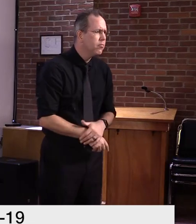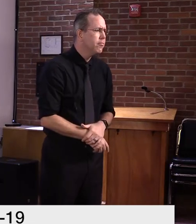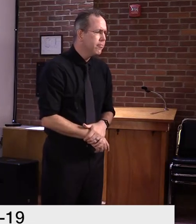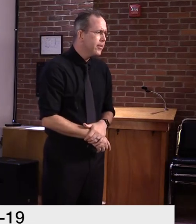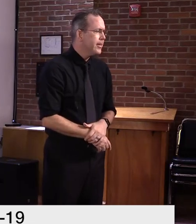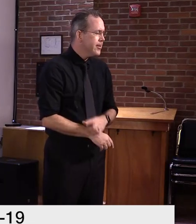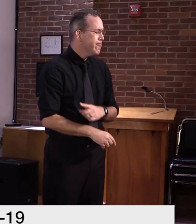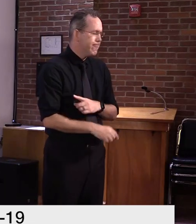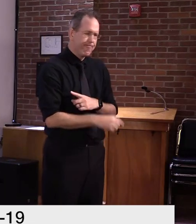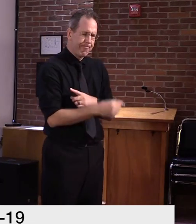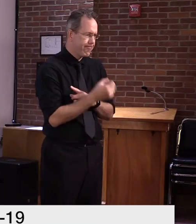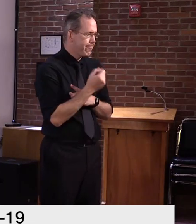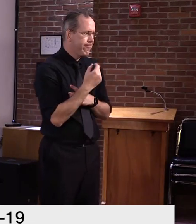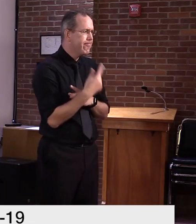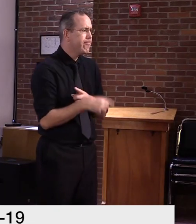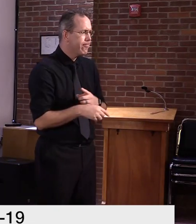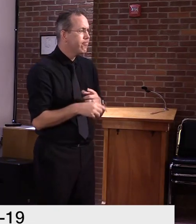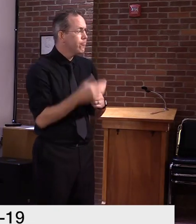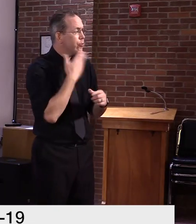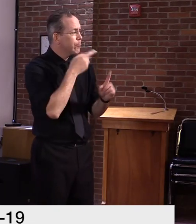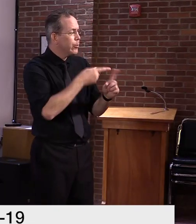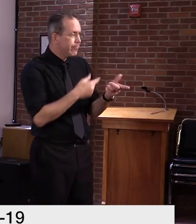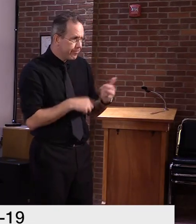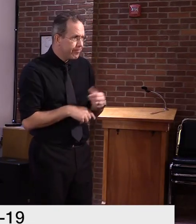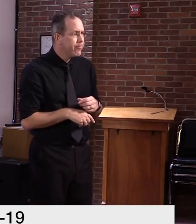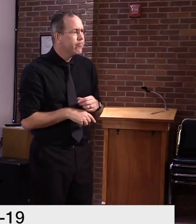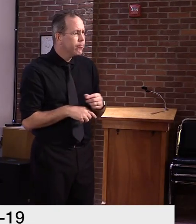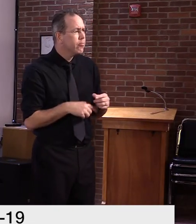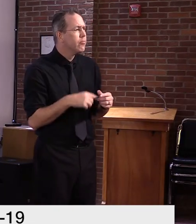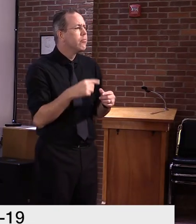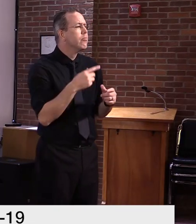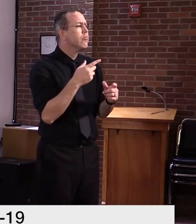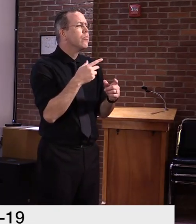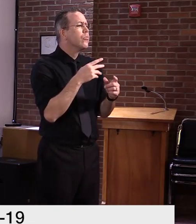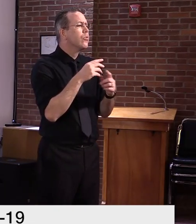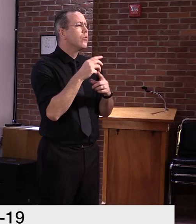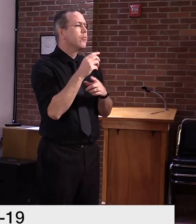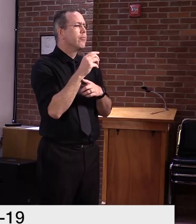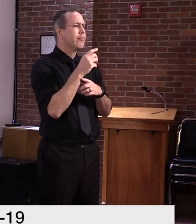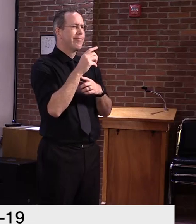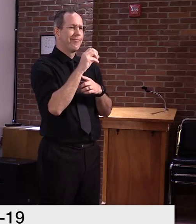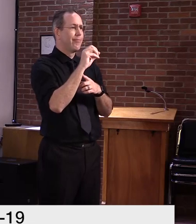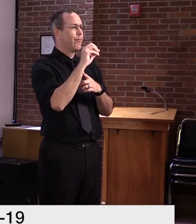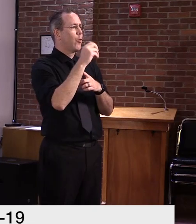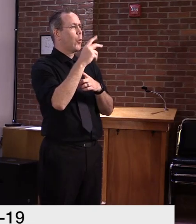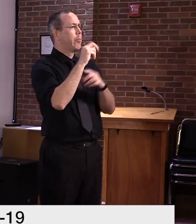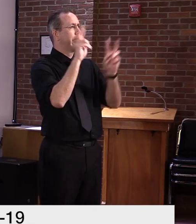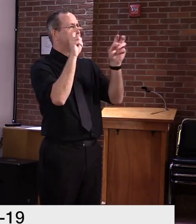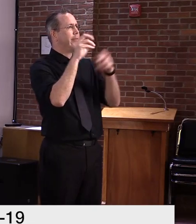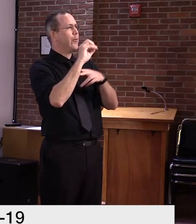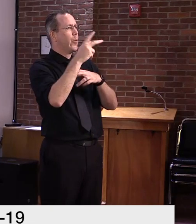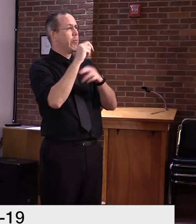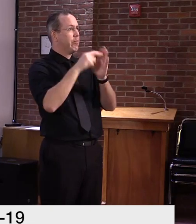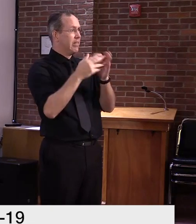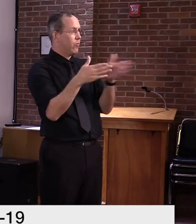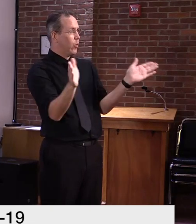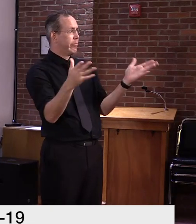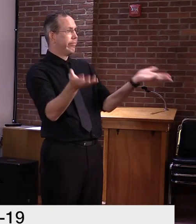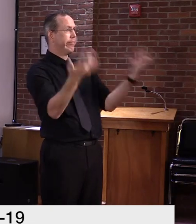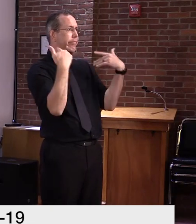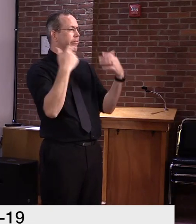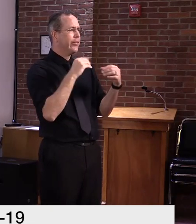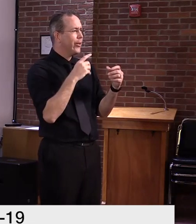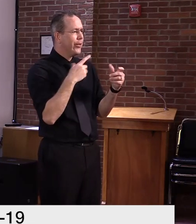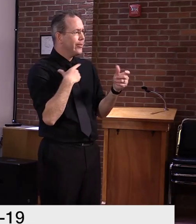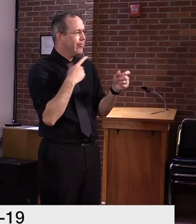I think as educators in particular, as we think about opening for the fall, um, our priority, uh, needs to get, uh, get students back in the classroom and get